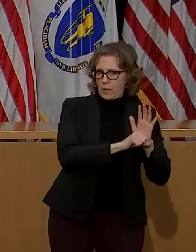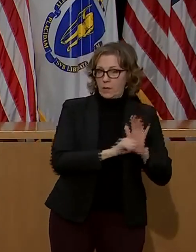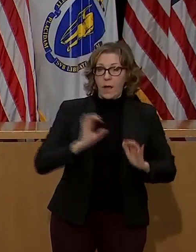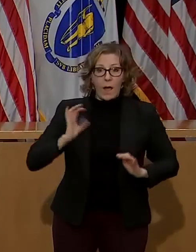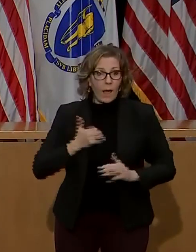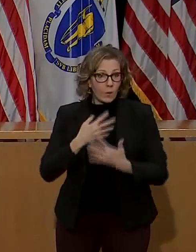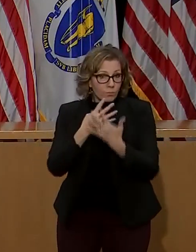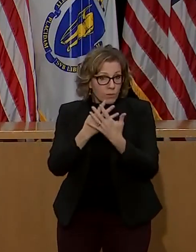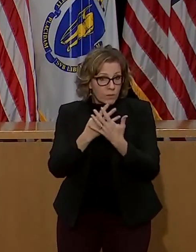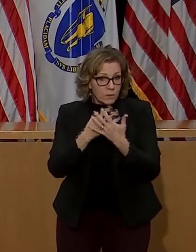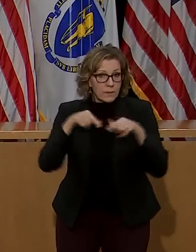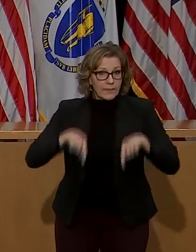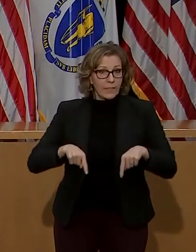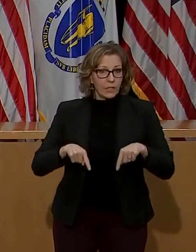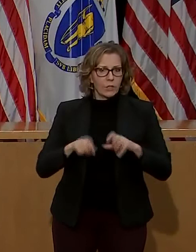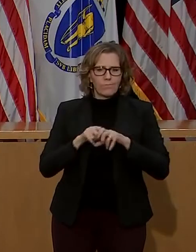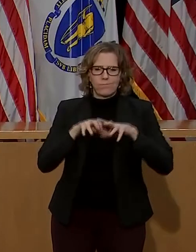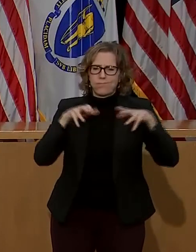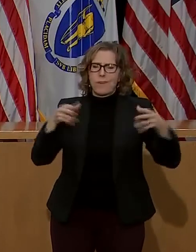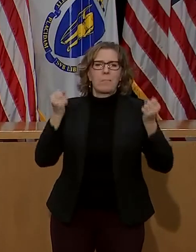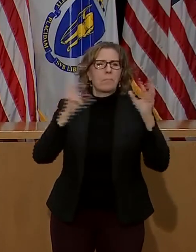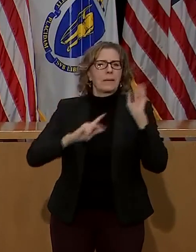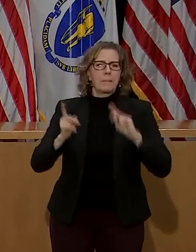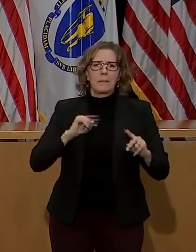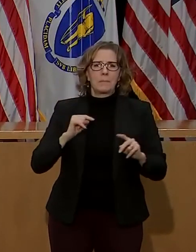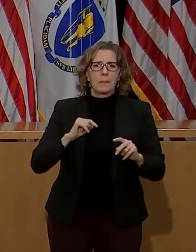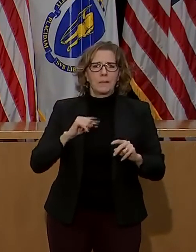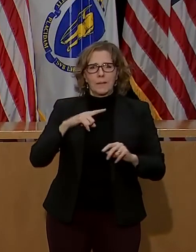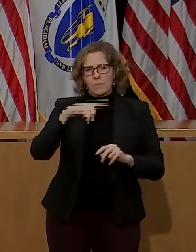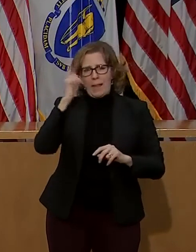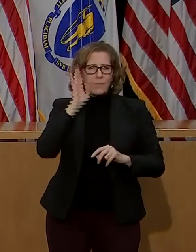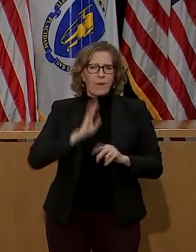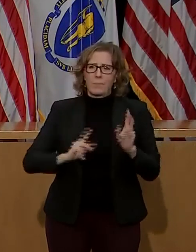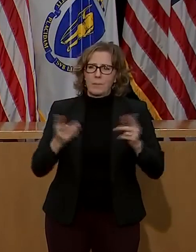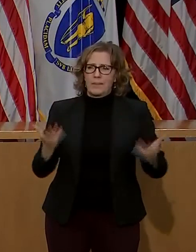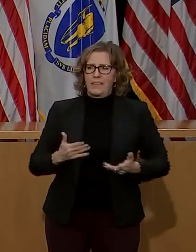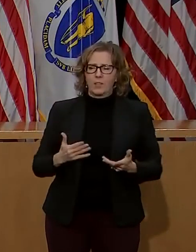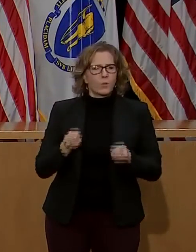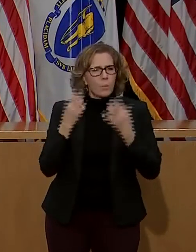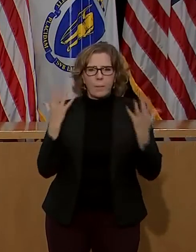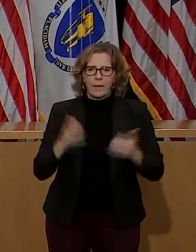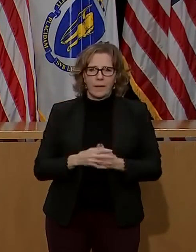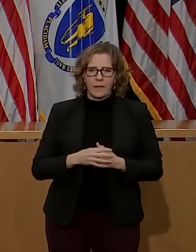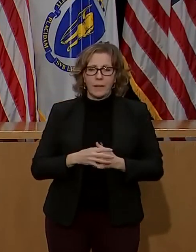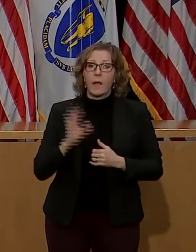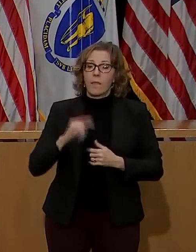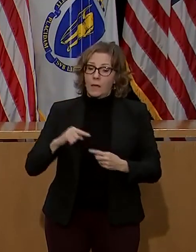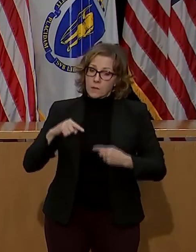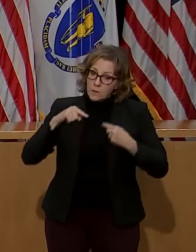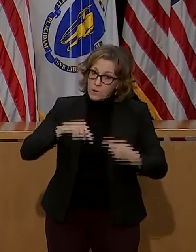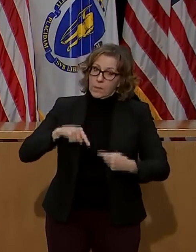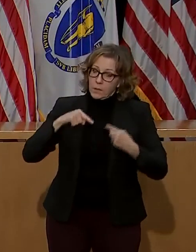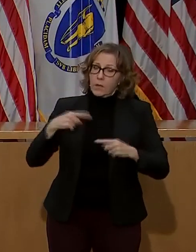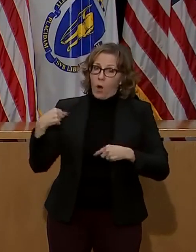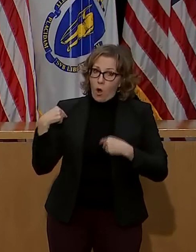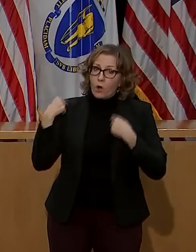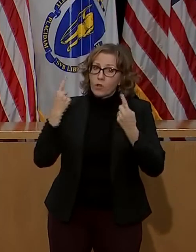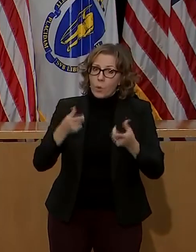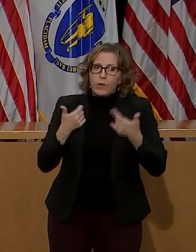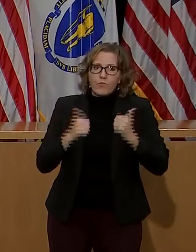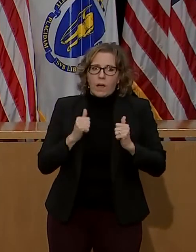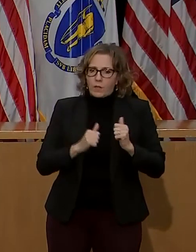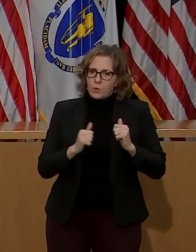are overpopulated with too many people of color. And that's an ongoing issue in this racial reckoning that we're trying to address